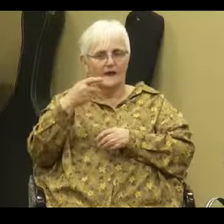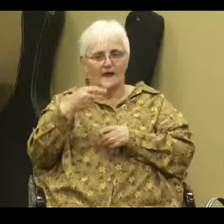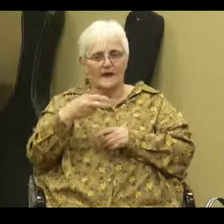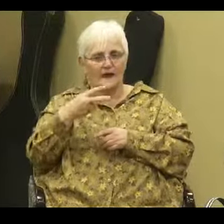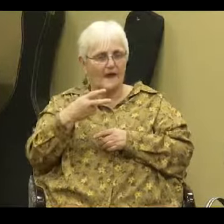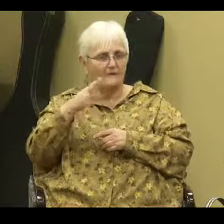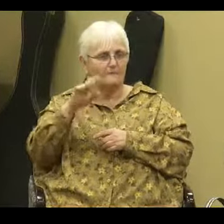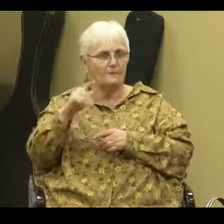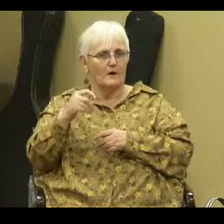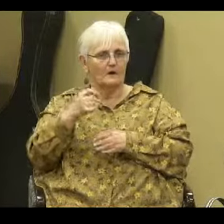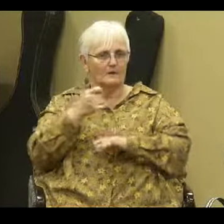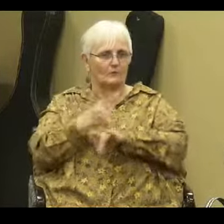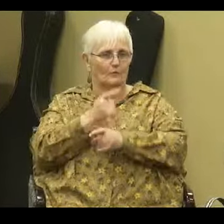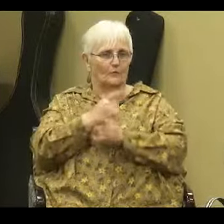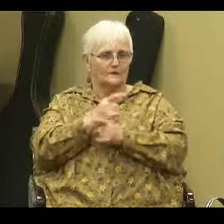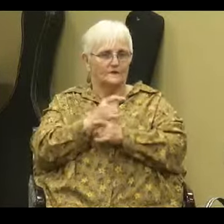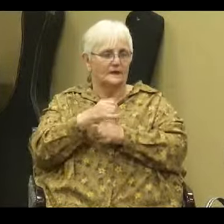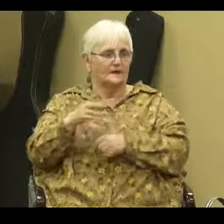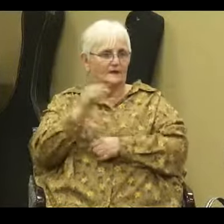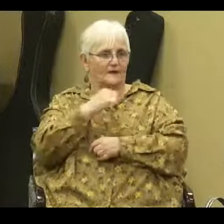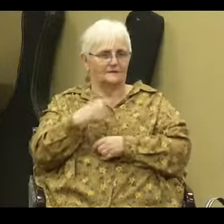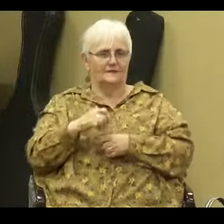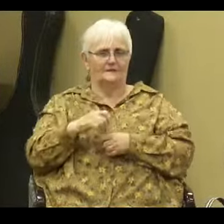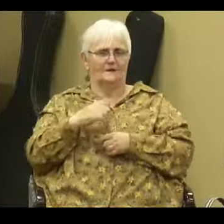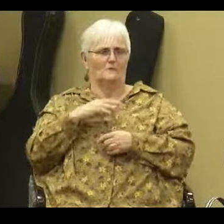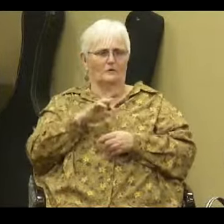drinker and say they're converted but if they're still drinking